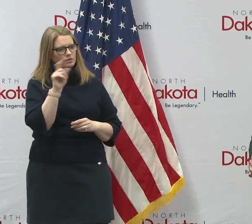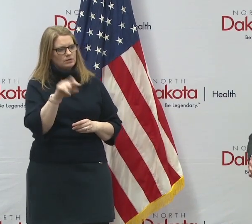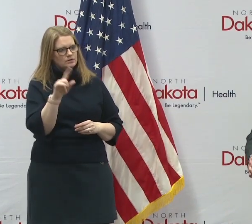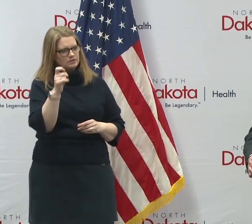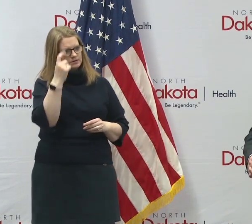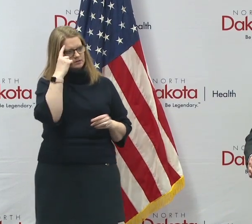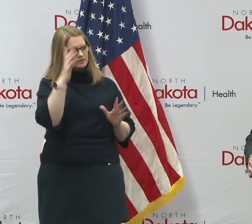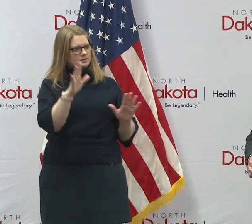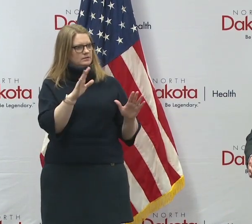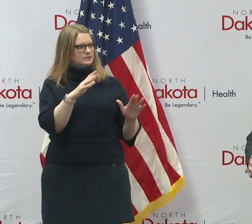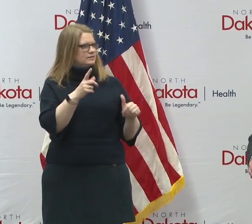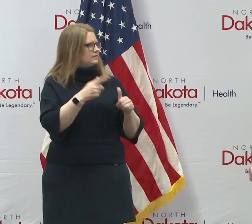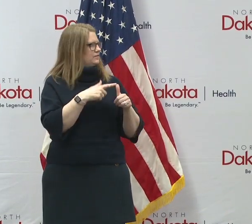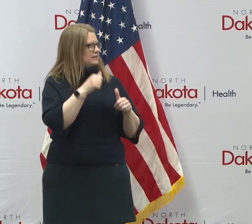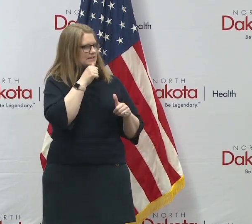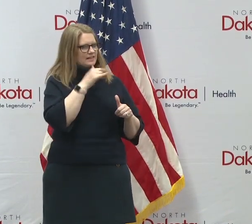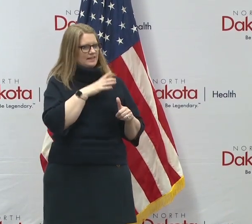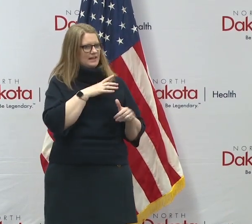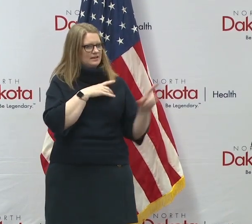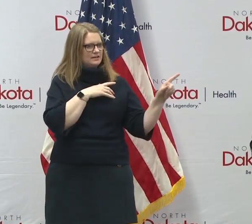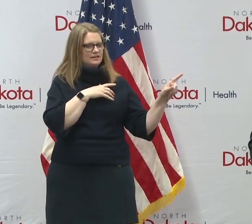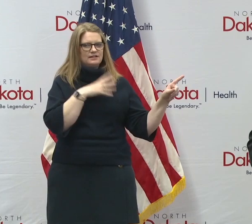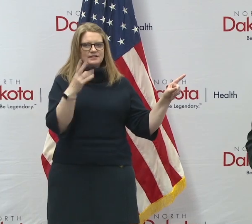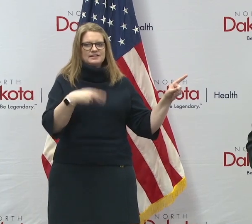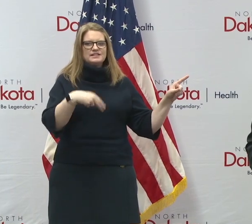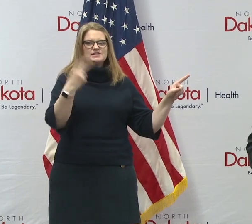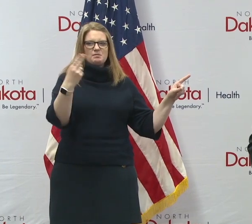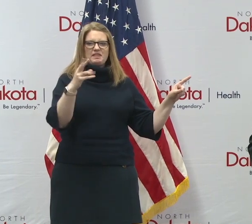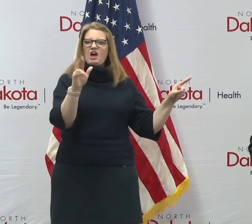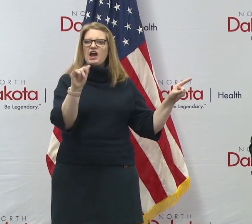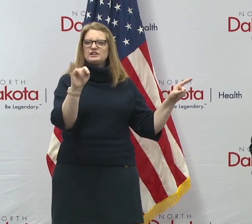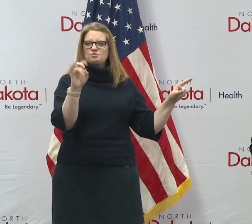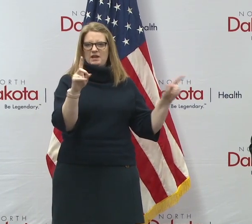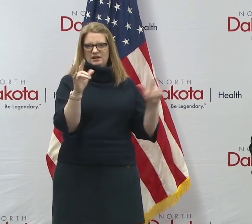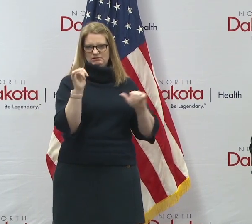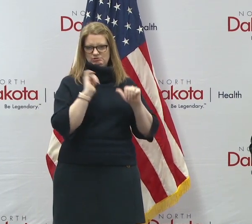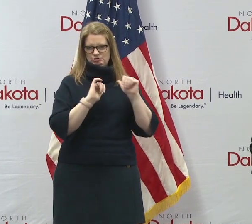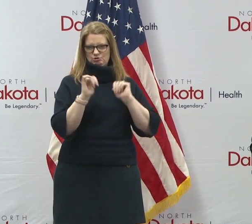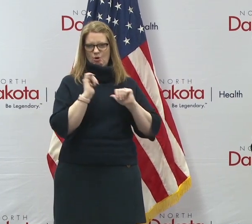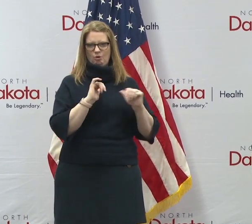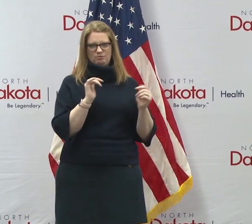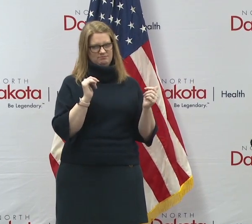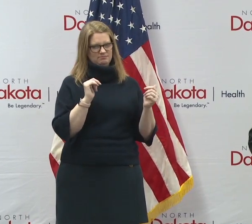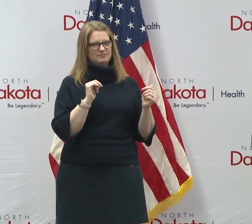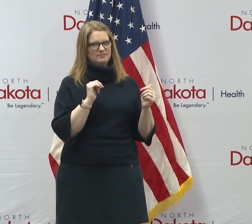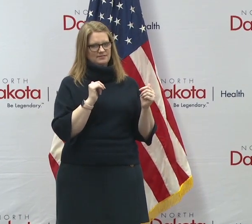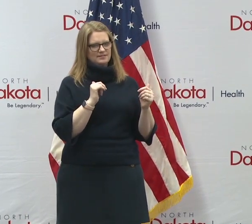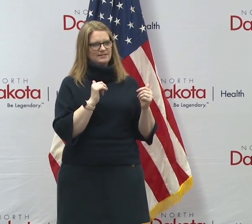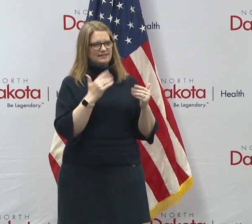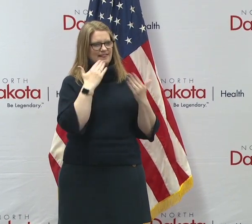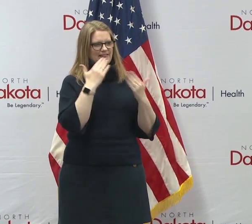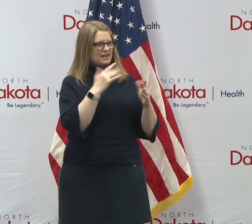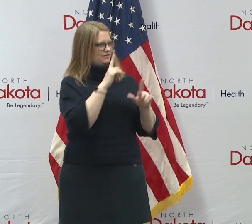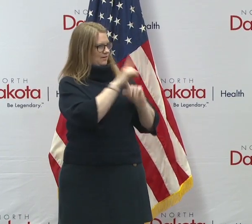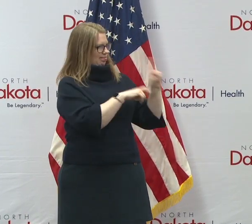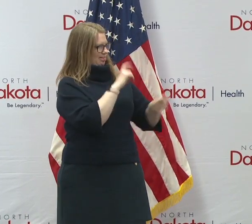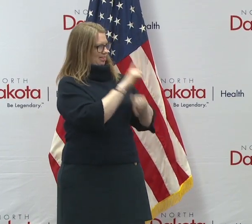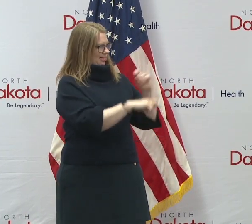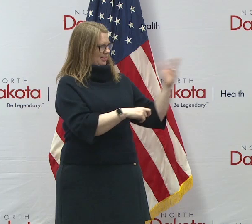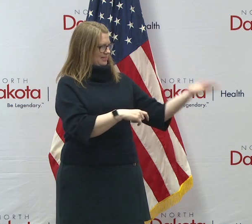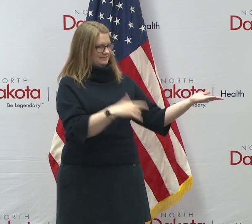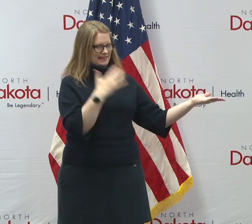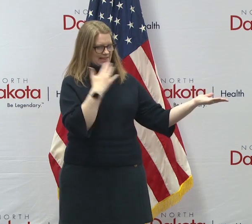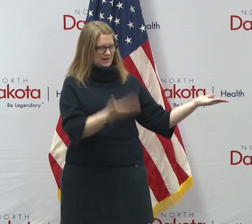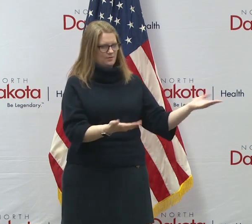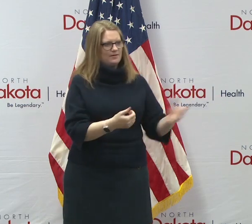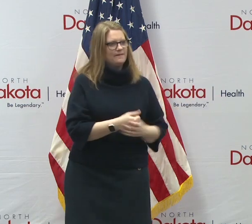I was just gonna say, with the first lady here, will probably be our highest rated show yet. that's great. I'm glad you guys are asking her lots of questions. So thank you, all of